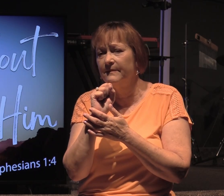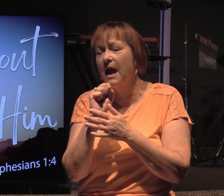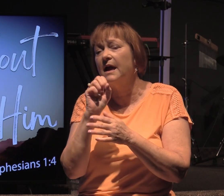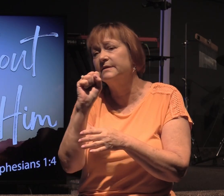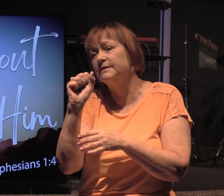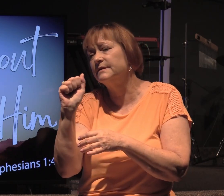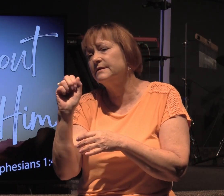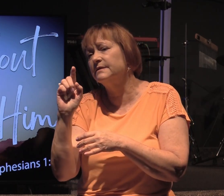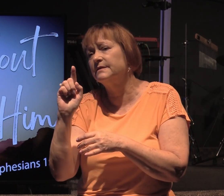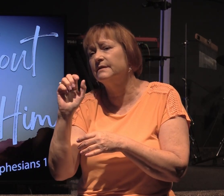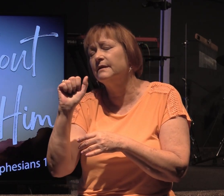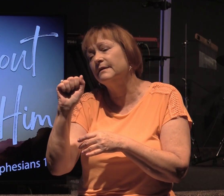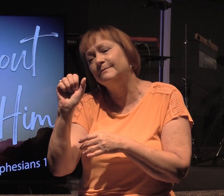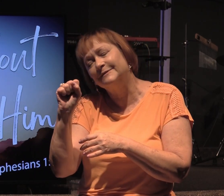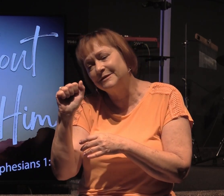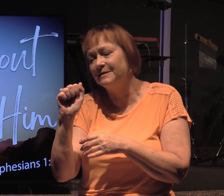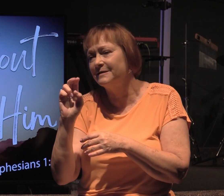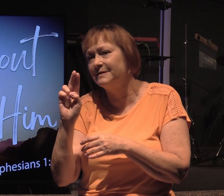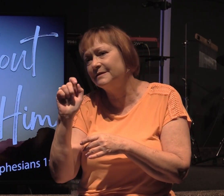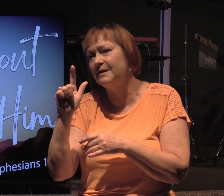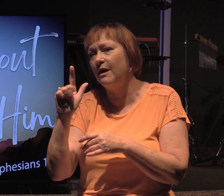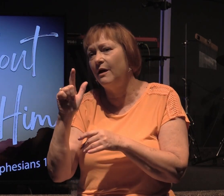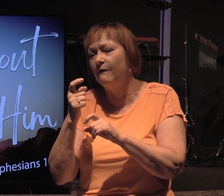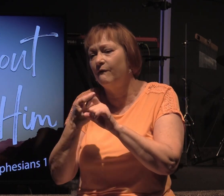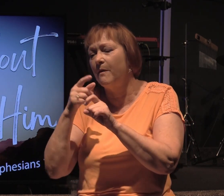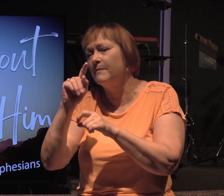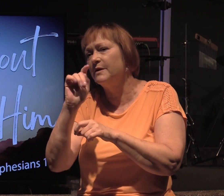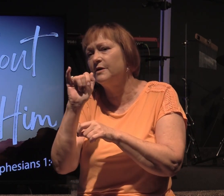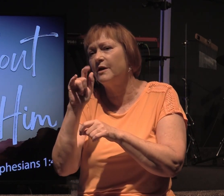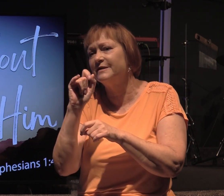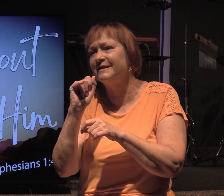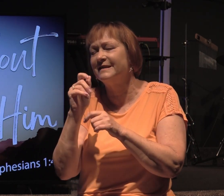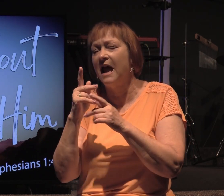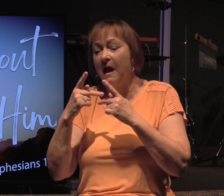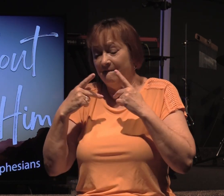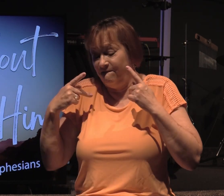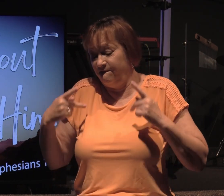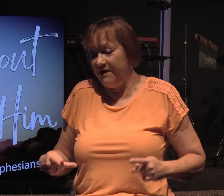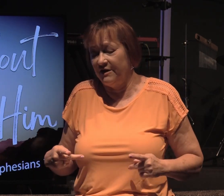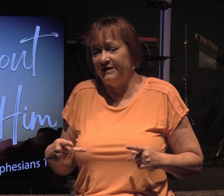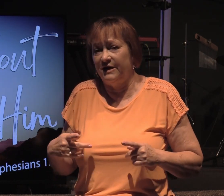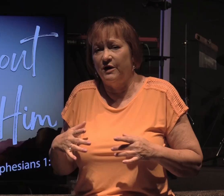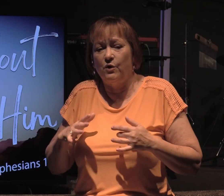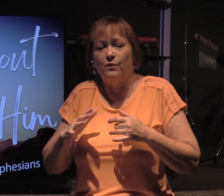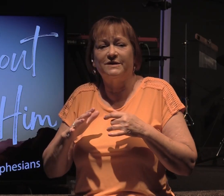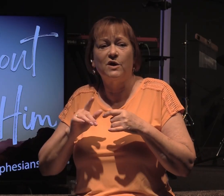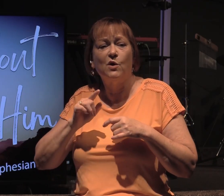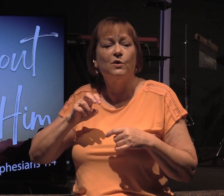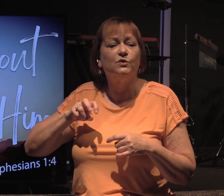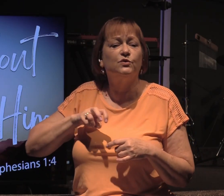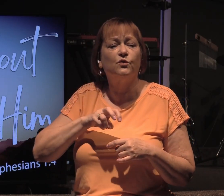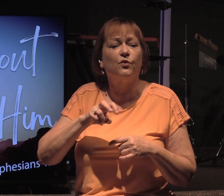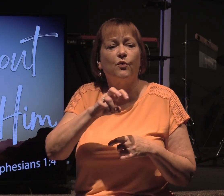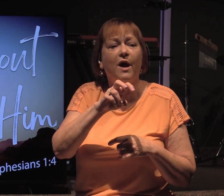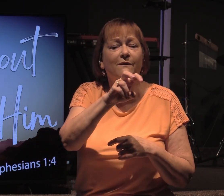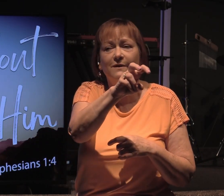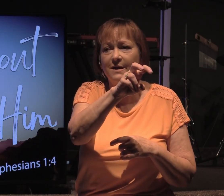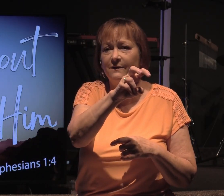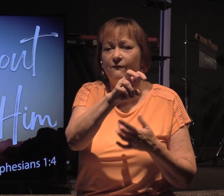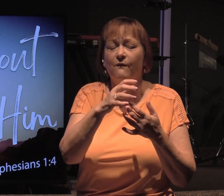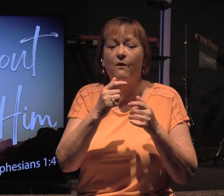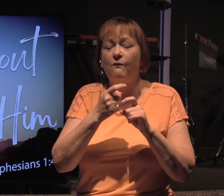Saul from Tarsus, a Pharisee, who was on his way from Jerusalem to Damascus